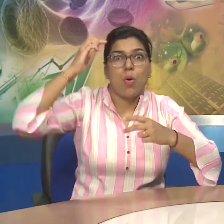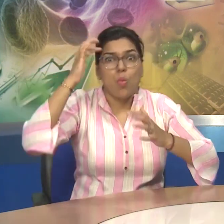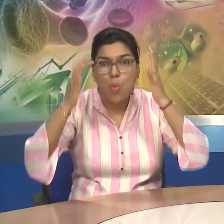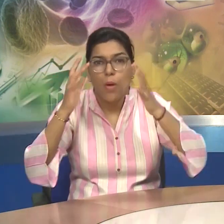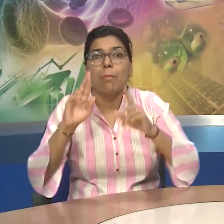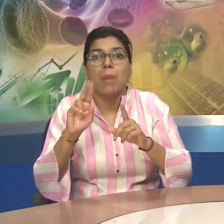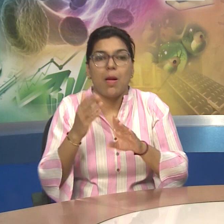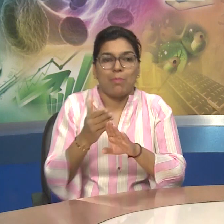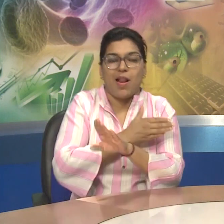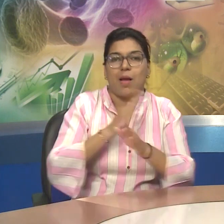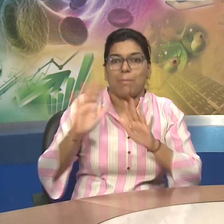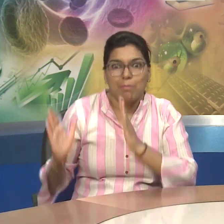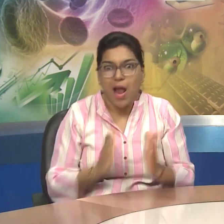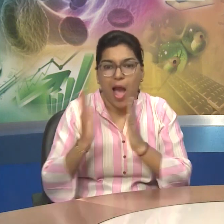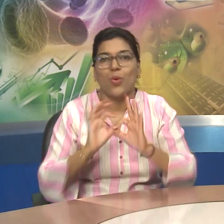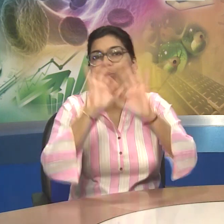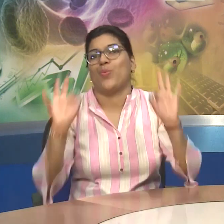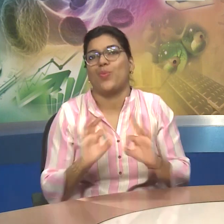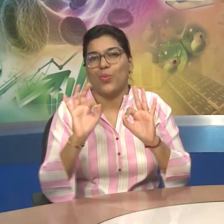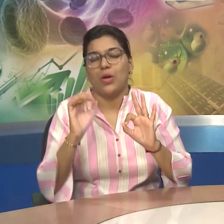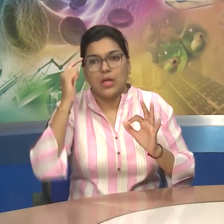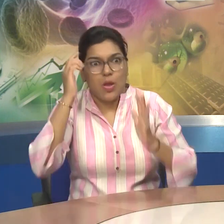Overanxiety Overanxiety Is